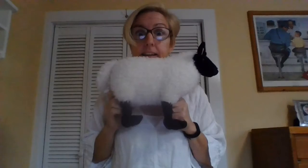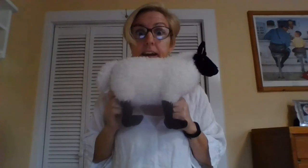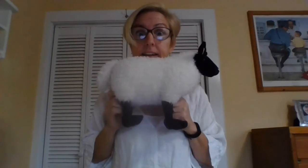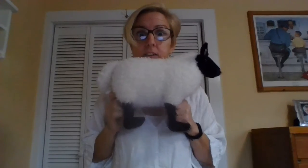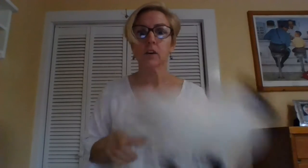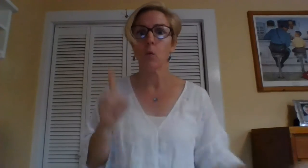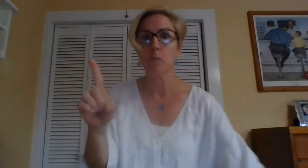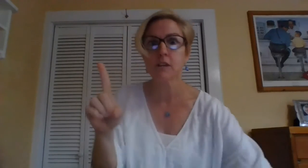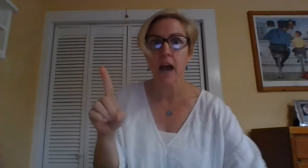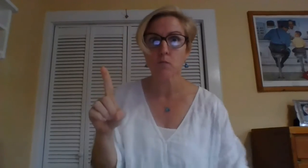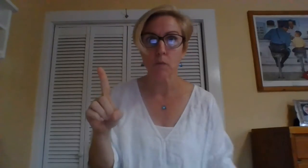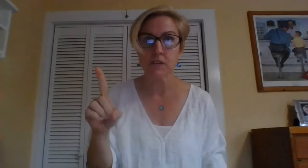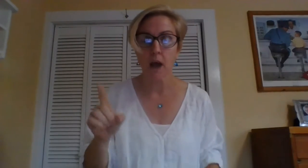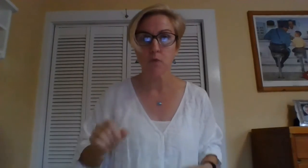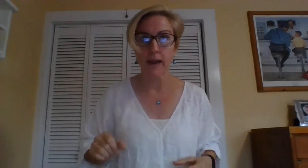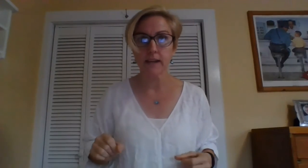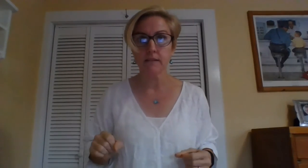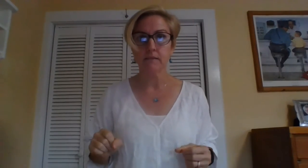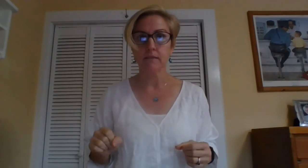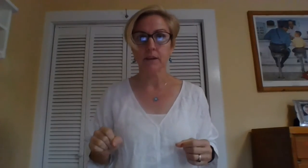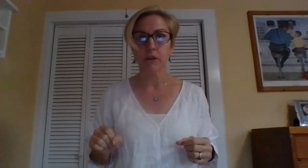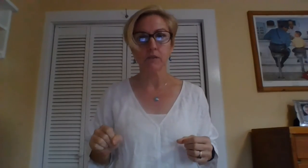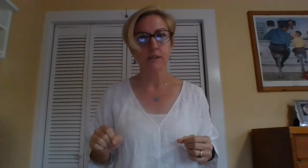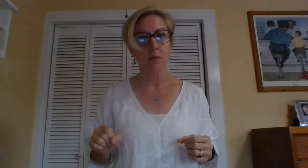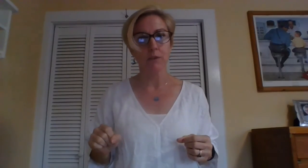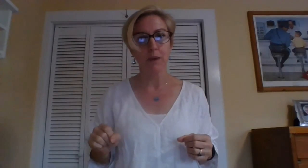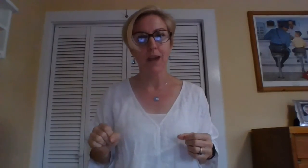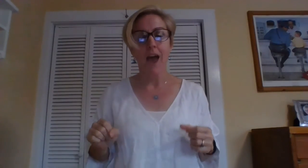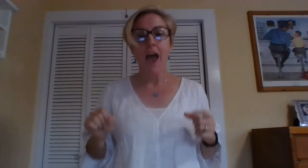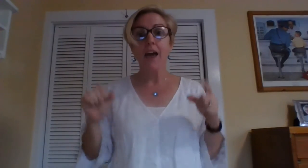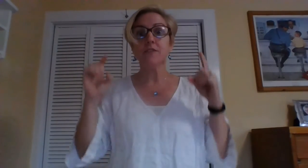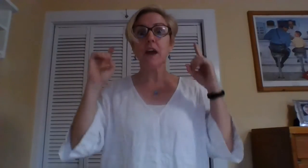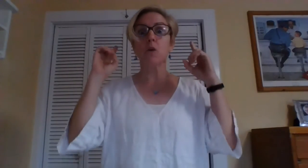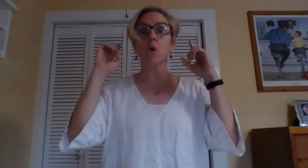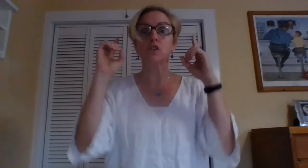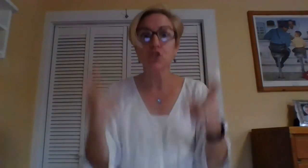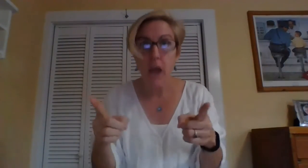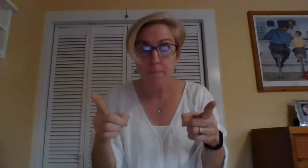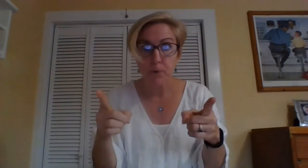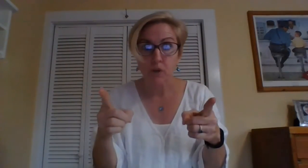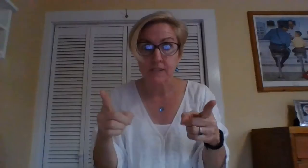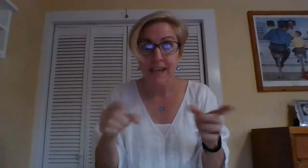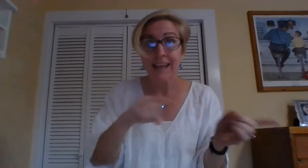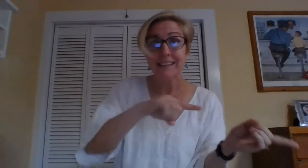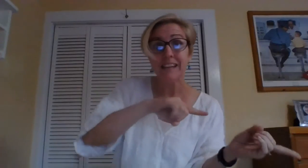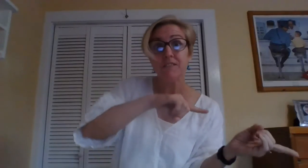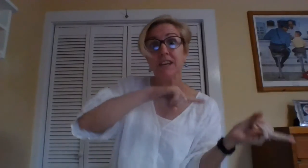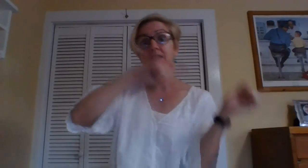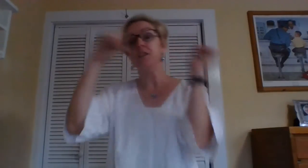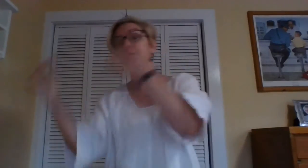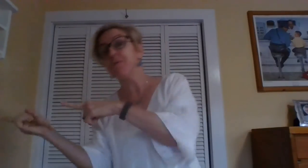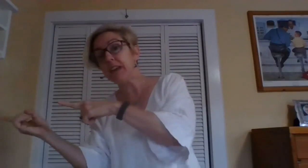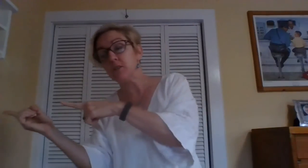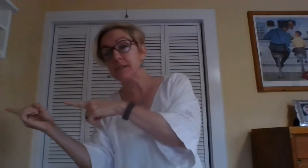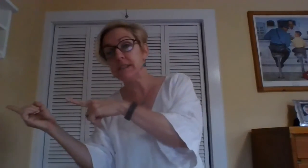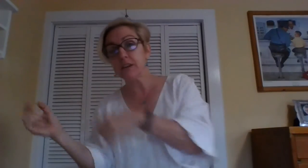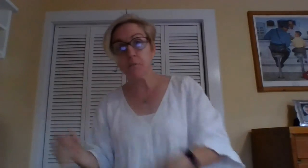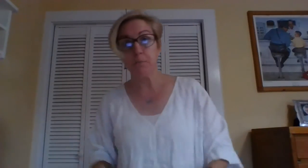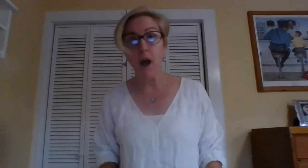One more time. One more time. Ready? Here we go. Stay with me. And there were shepherds living in the fields nearby,